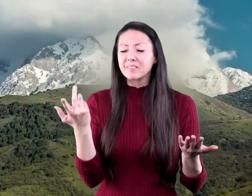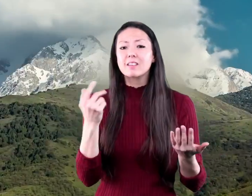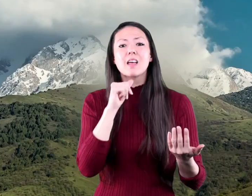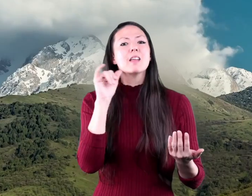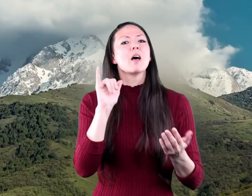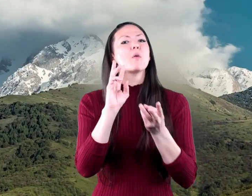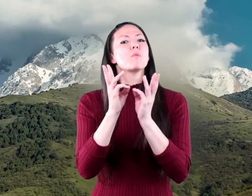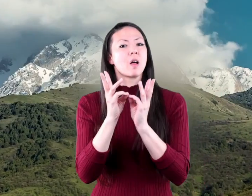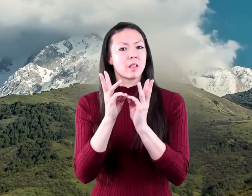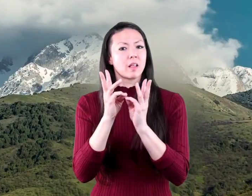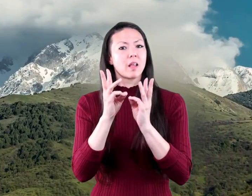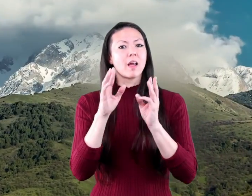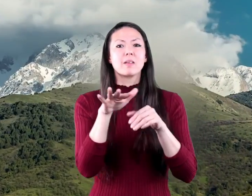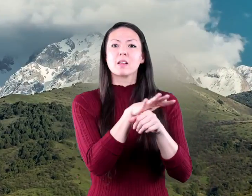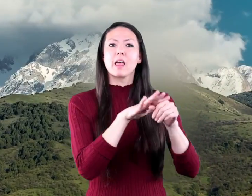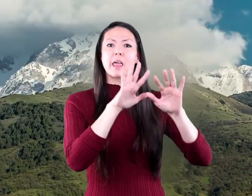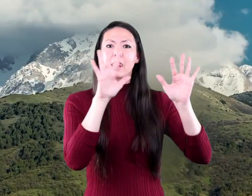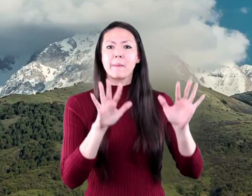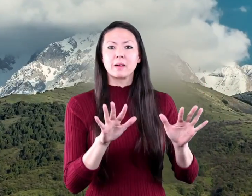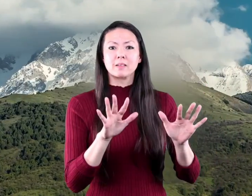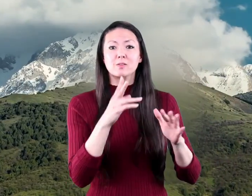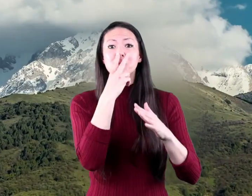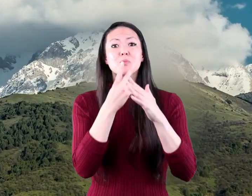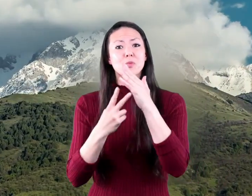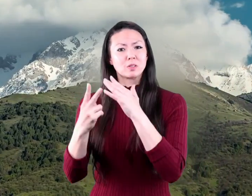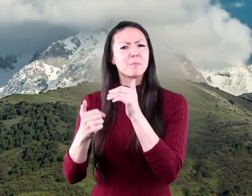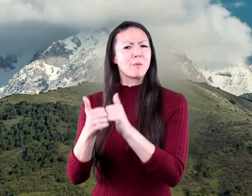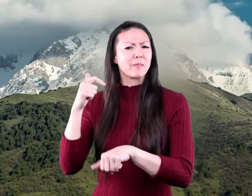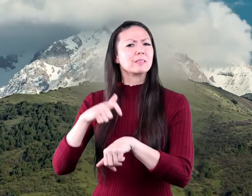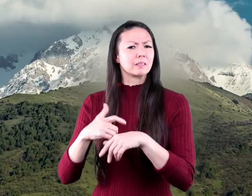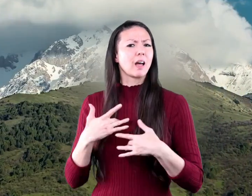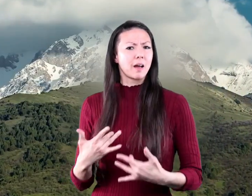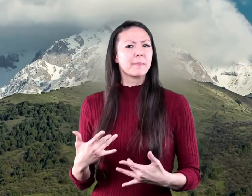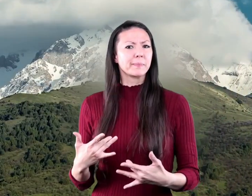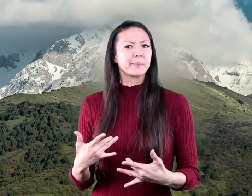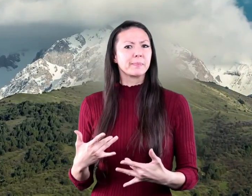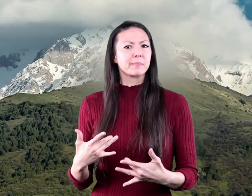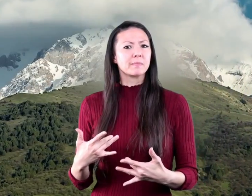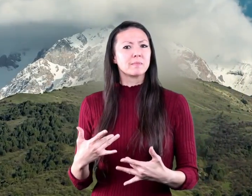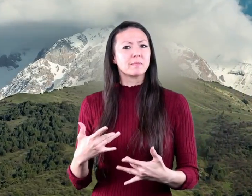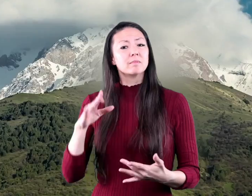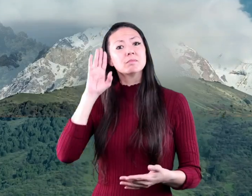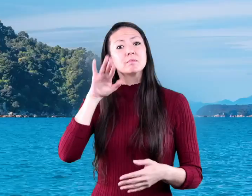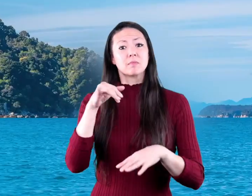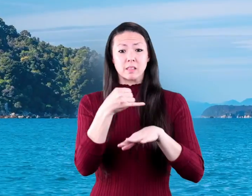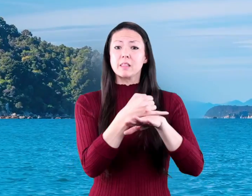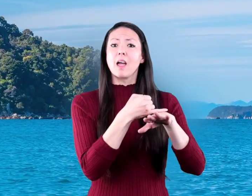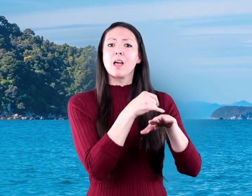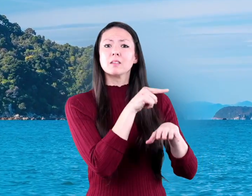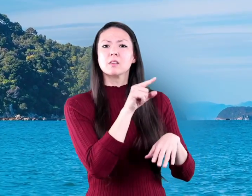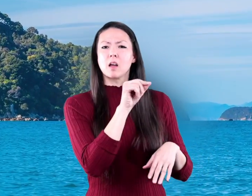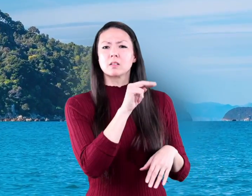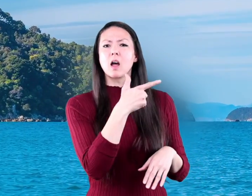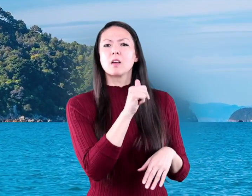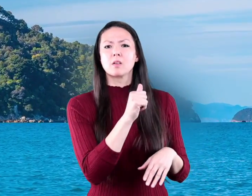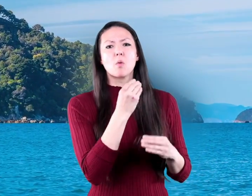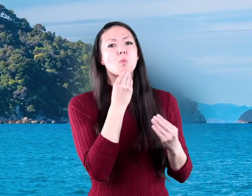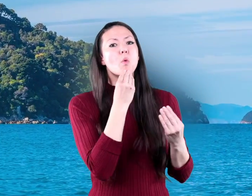the weather the climate of an area is predictable most of the time we know that the island of tonga is warm